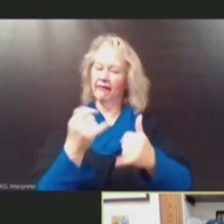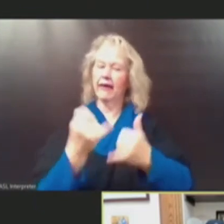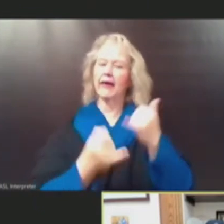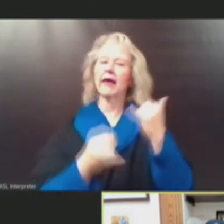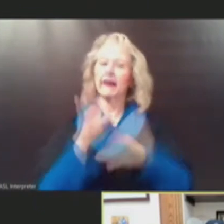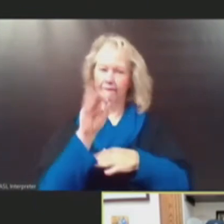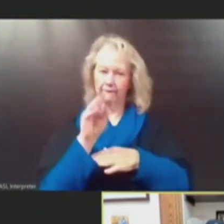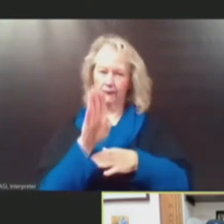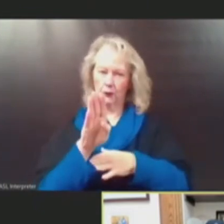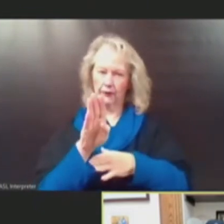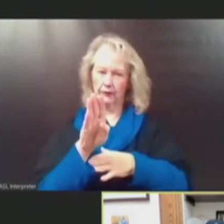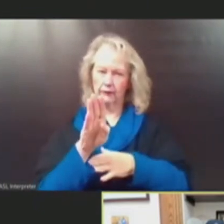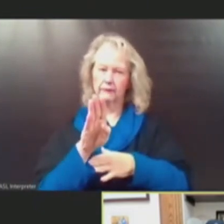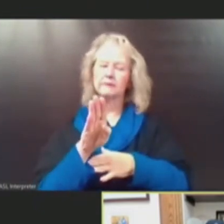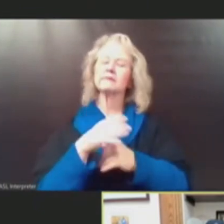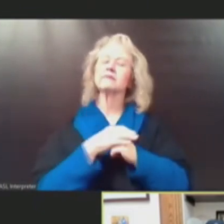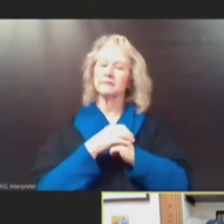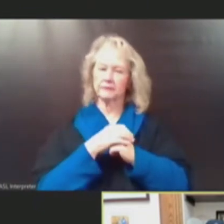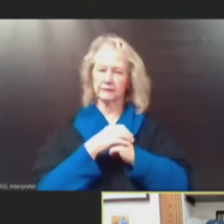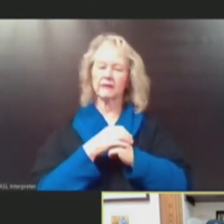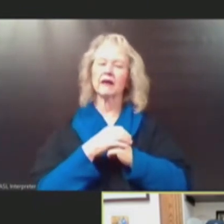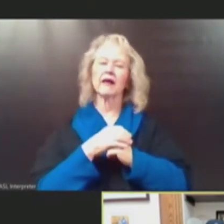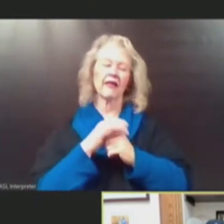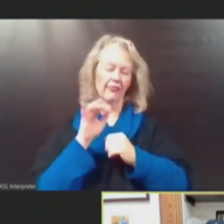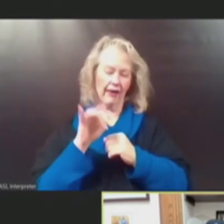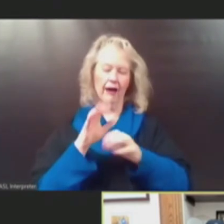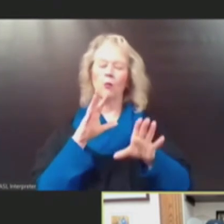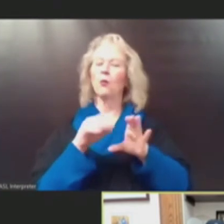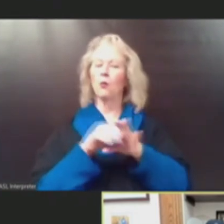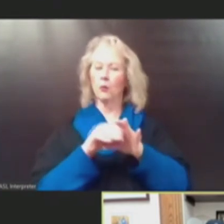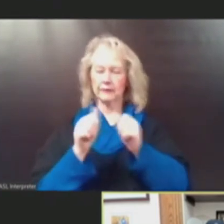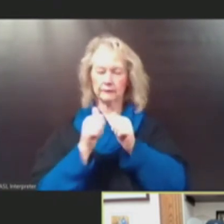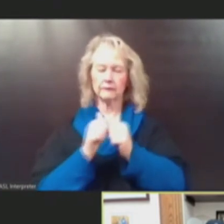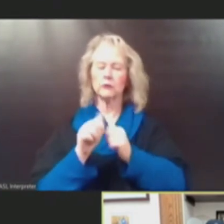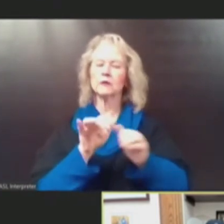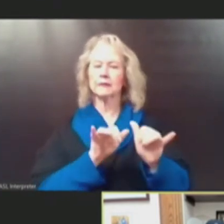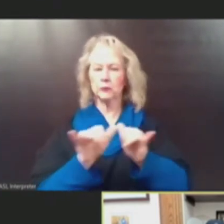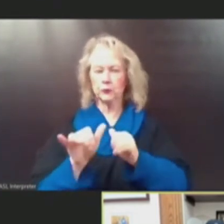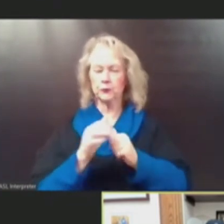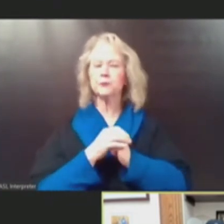cease on February 28th, and that will be inclusive of sports as well.